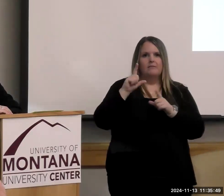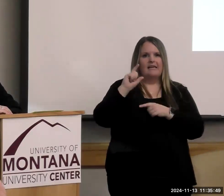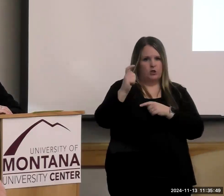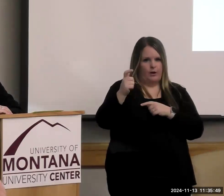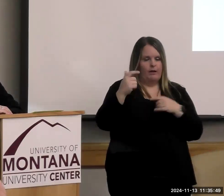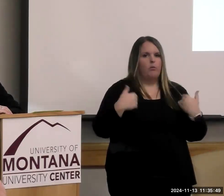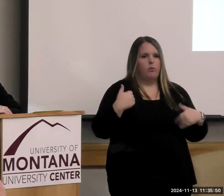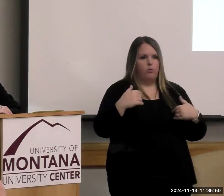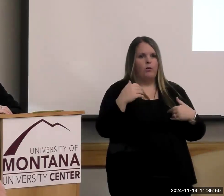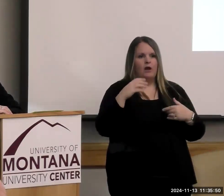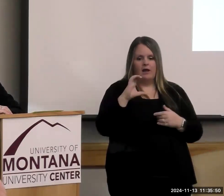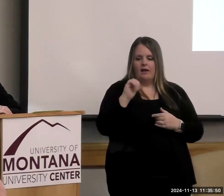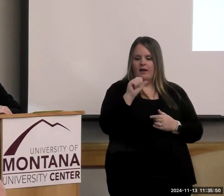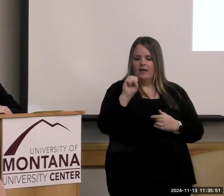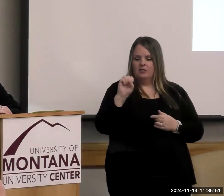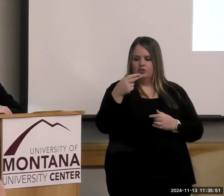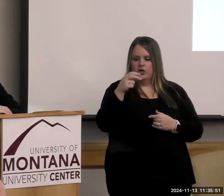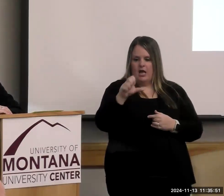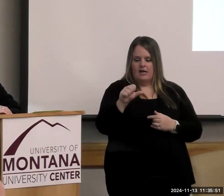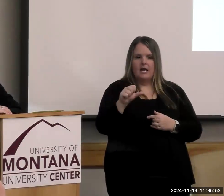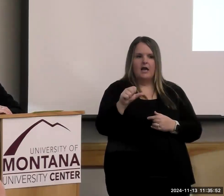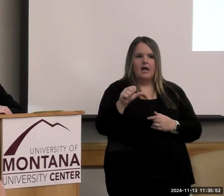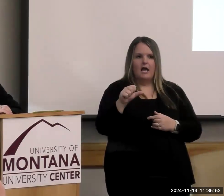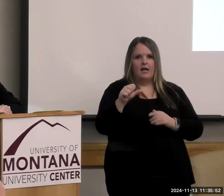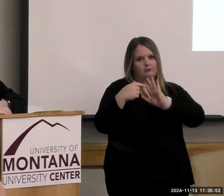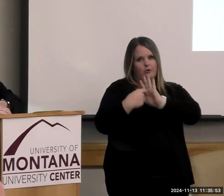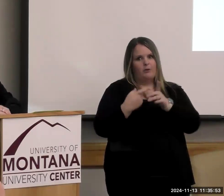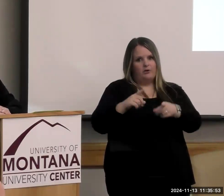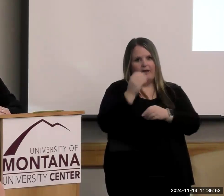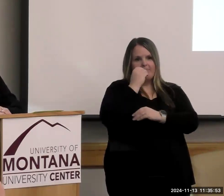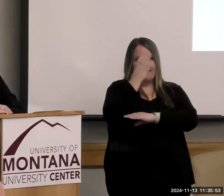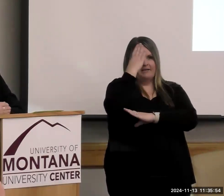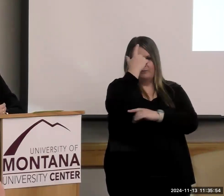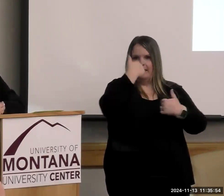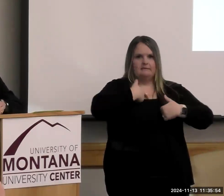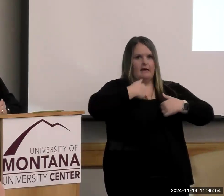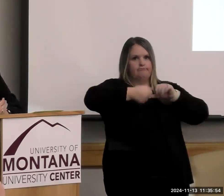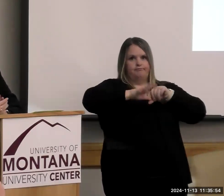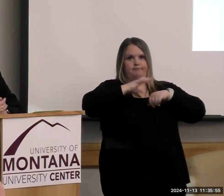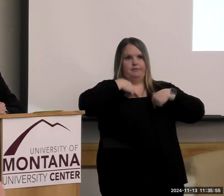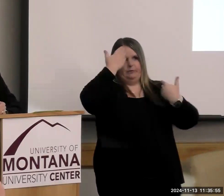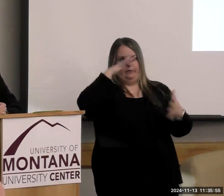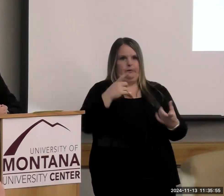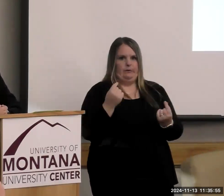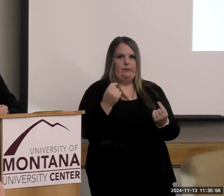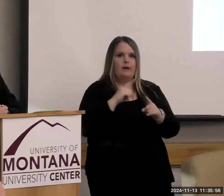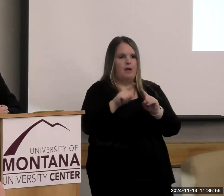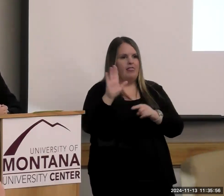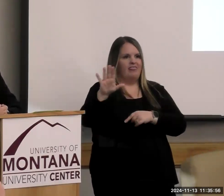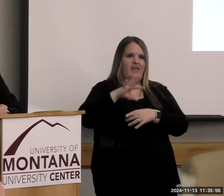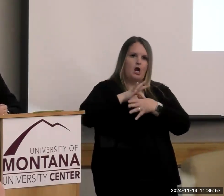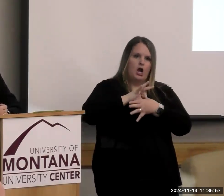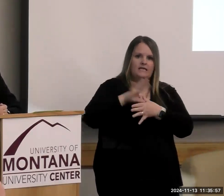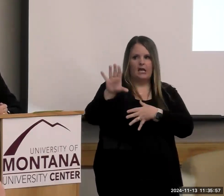me do over lunch because I am a Luddite. And it's fantastic, the content, the